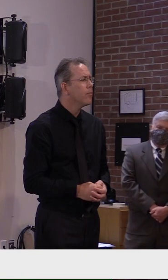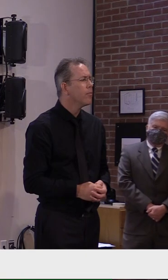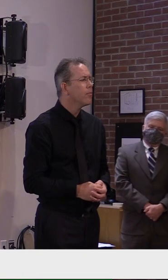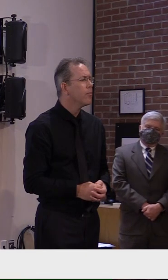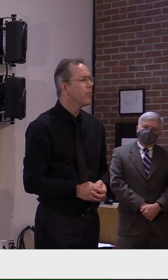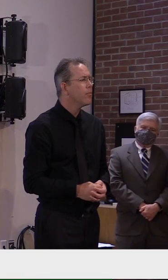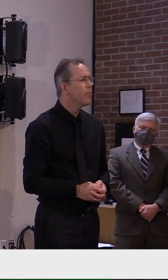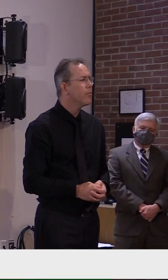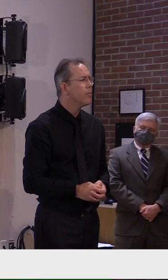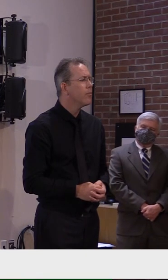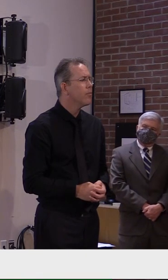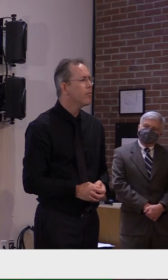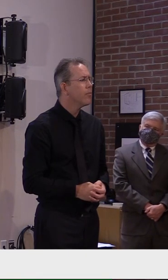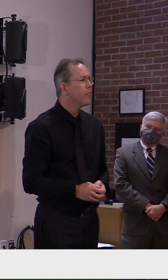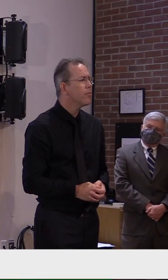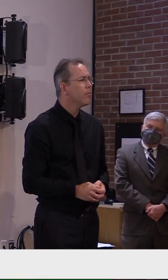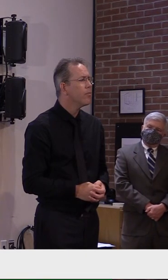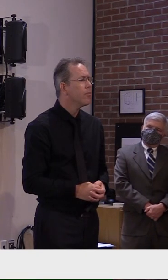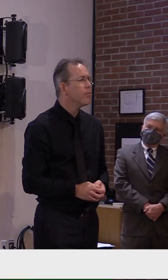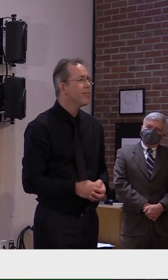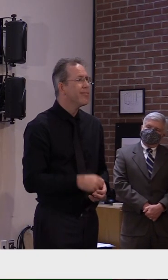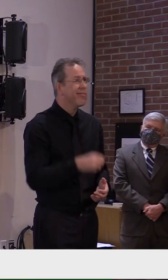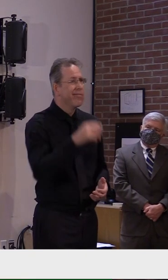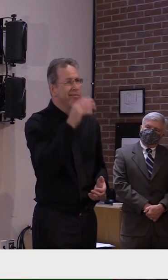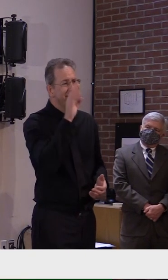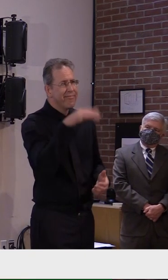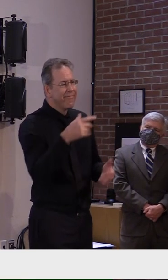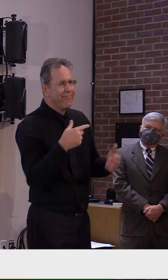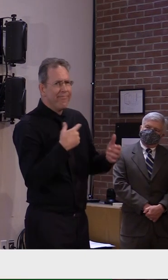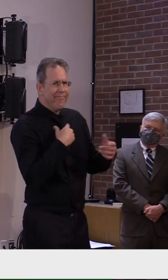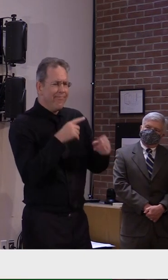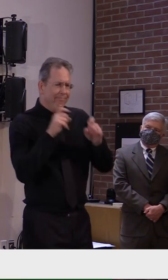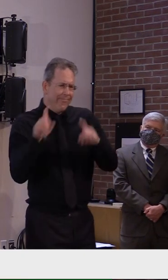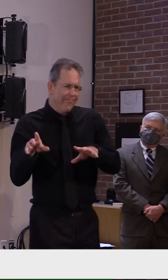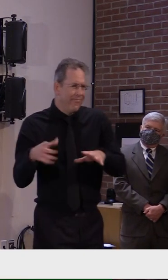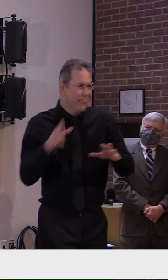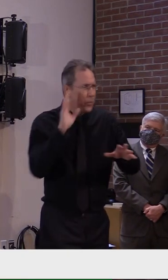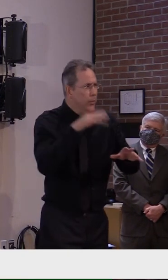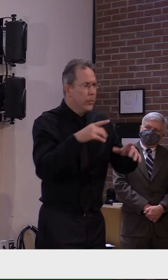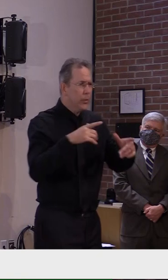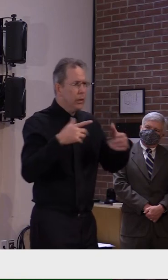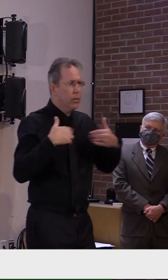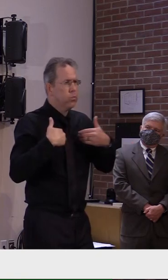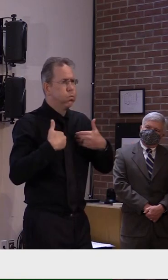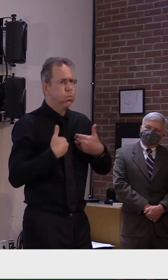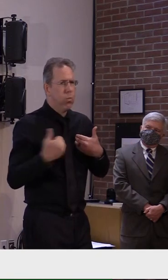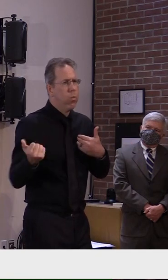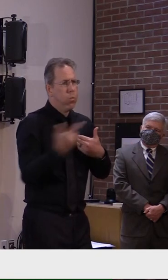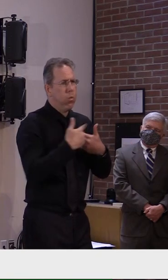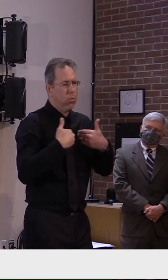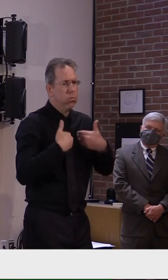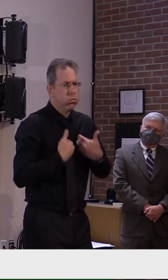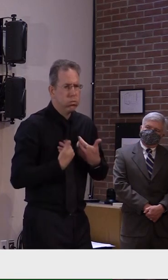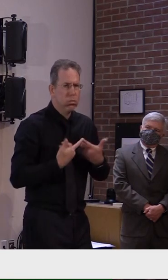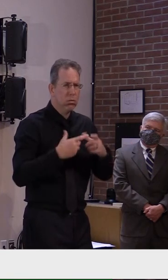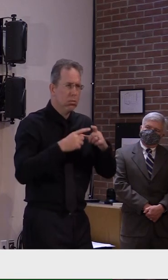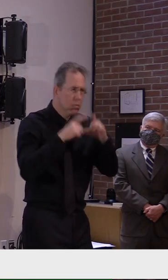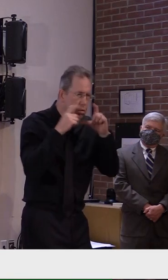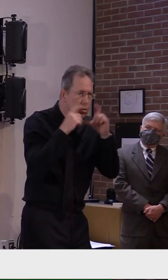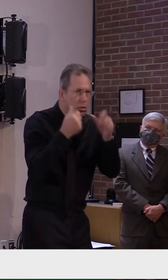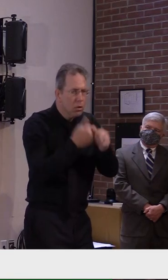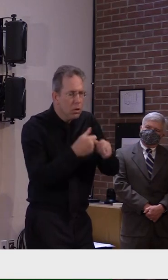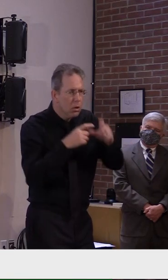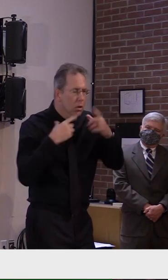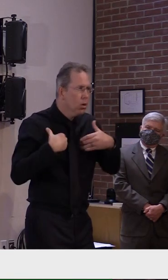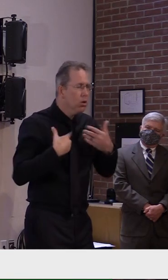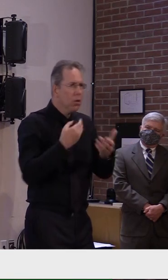be assistance for the near term anyway? Well, there will be some assistance. In some respects, we